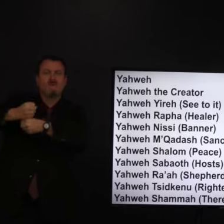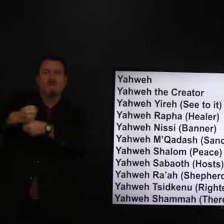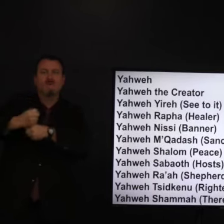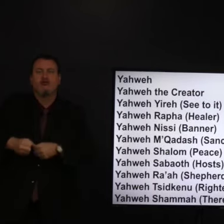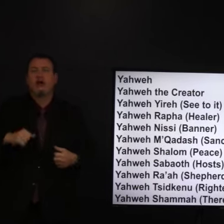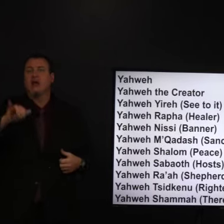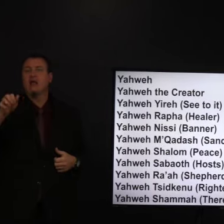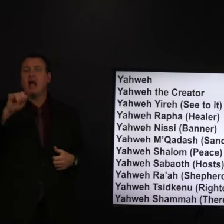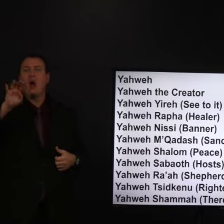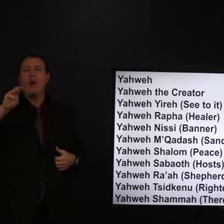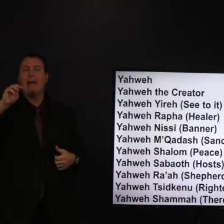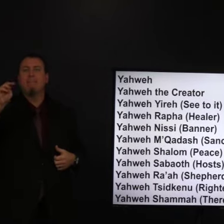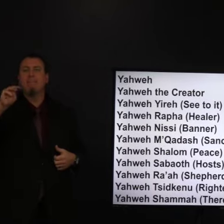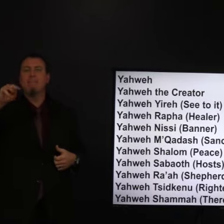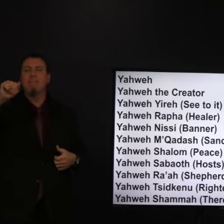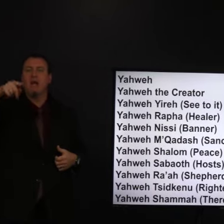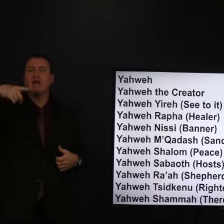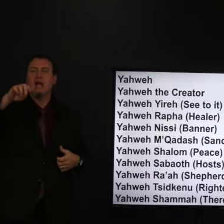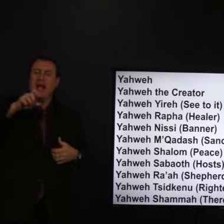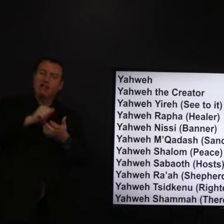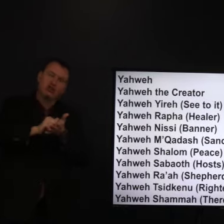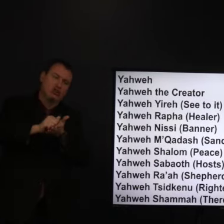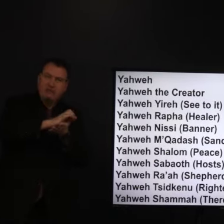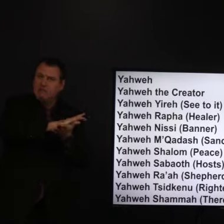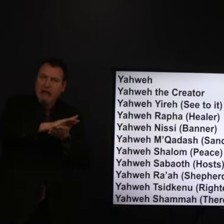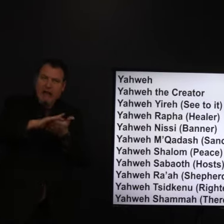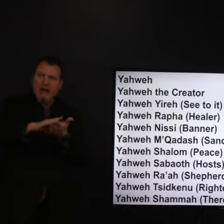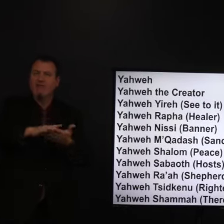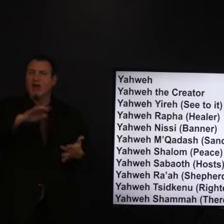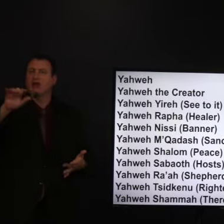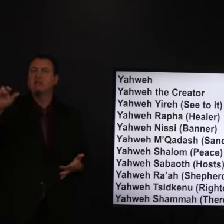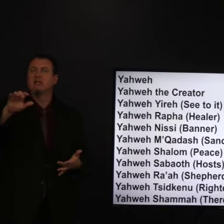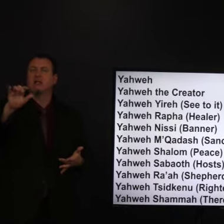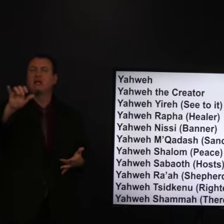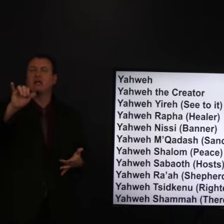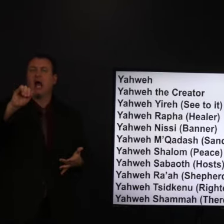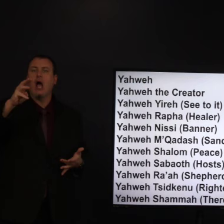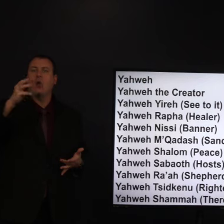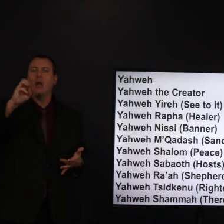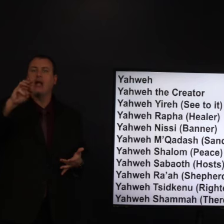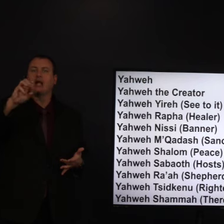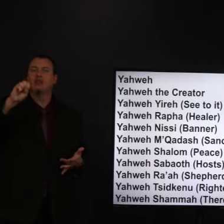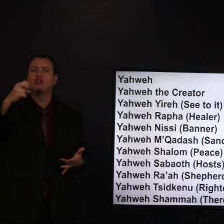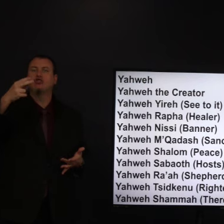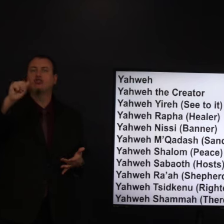Yahweh, Nisi, the banner, Yahweh, Mkaddish, the sanctifier,